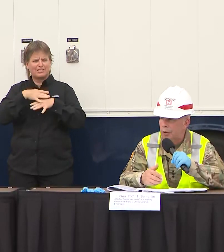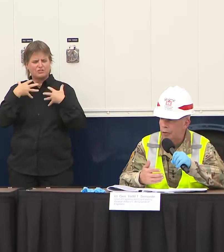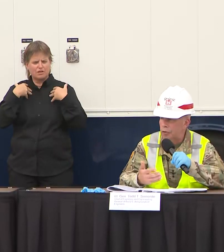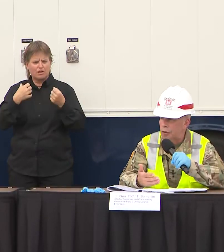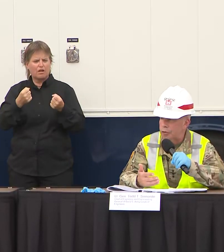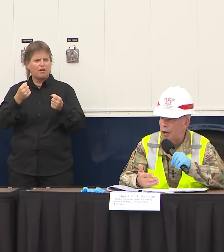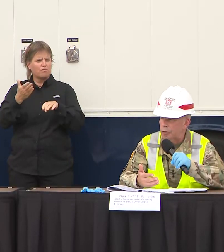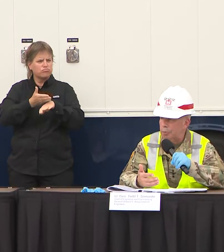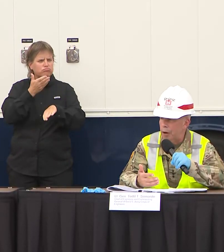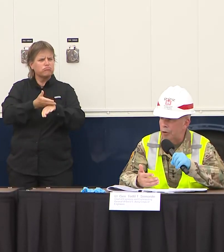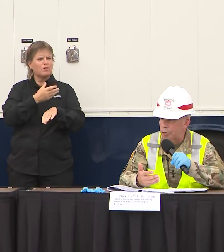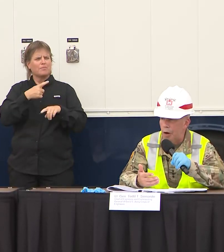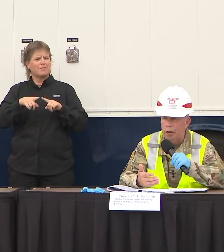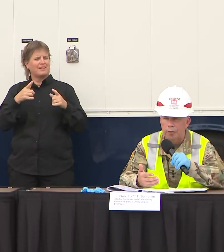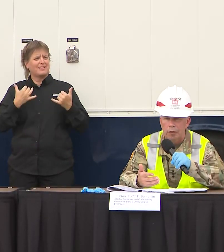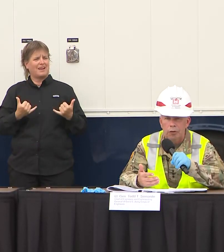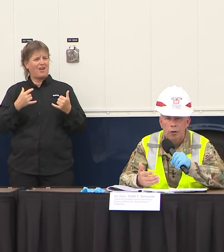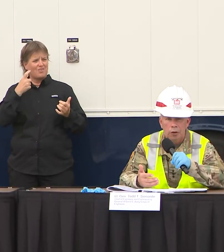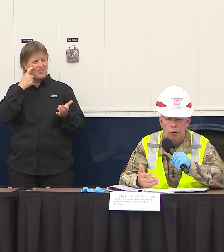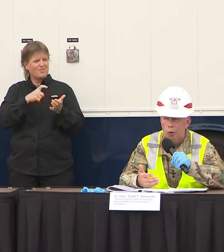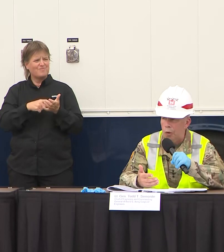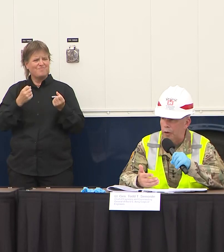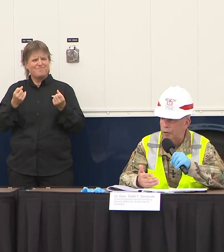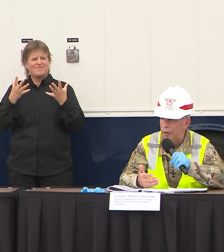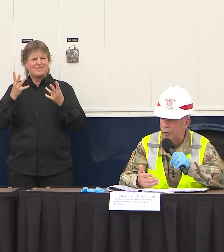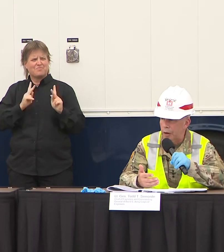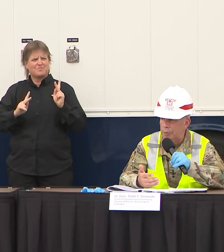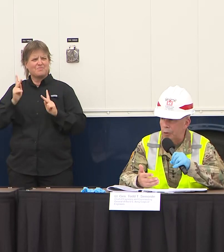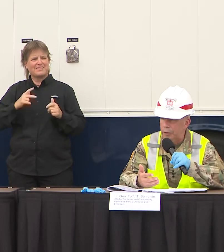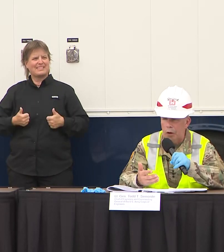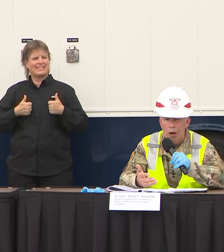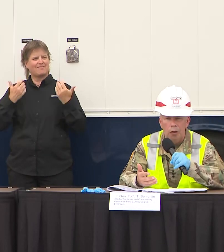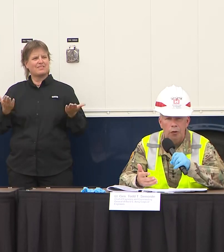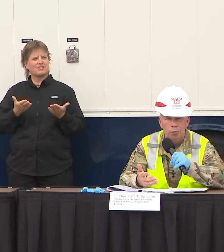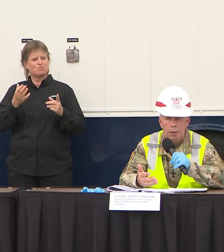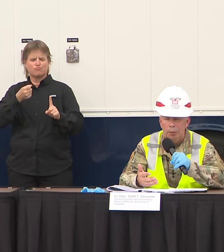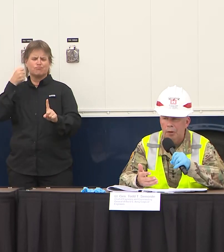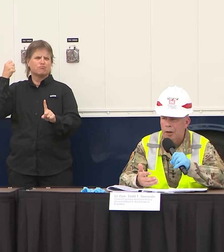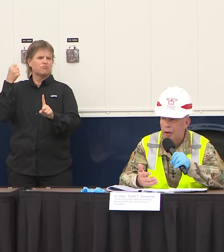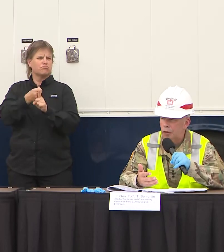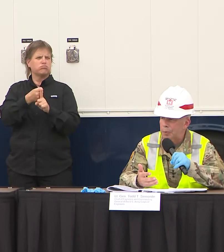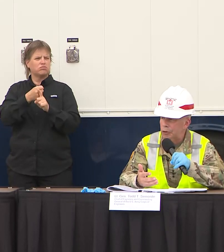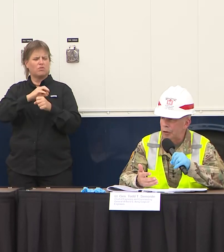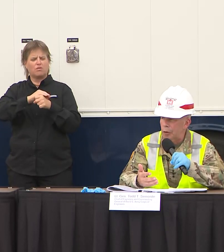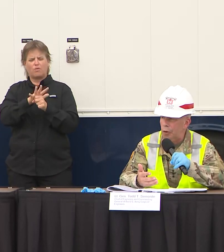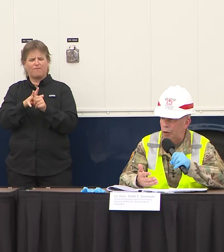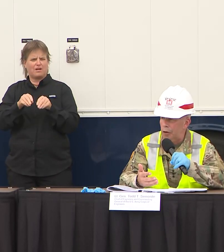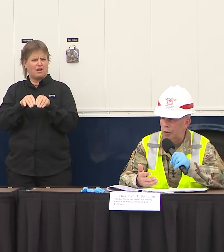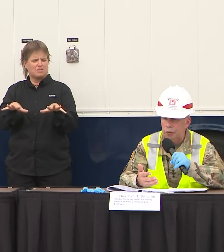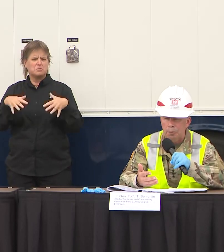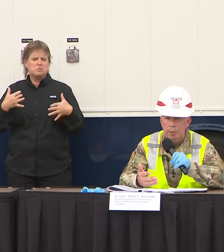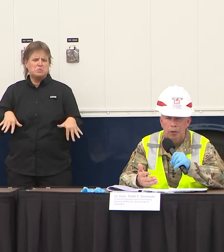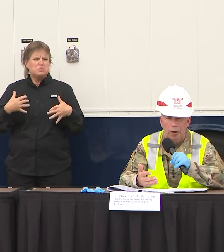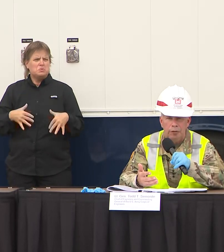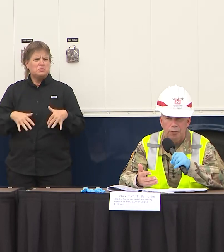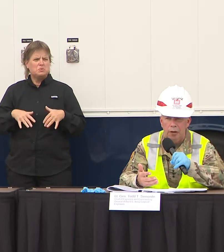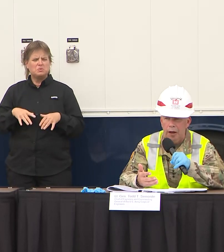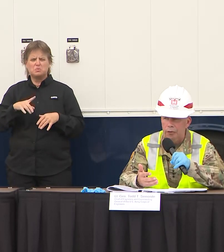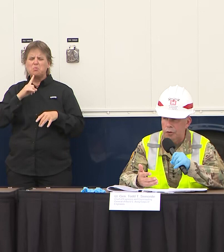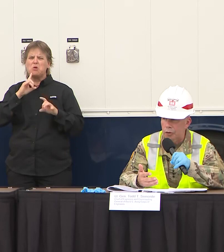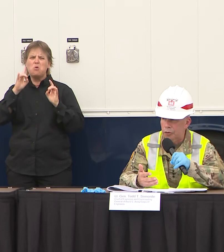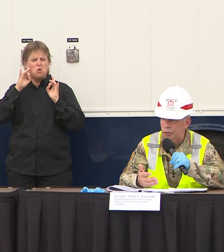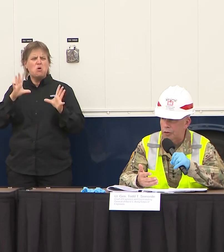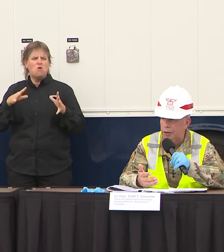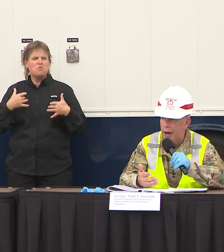virus and just the thoughts and prayers of all of us in the Corps in the federal government go out to all of those people and especially the real heroes the people that are on the